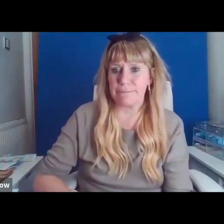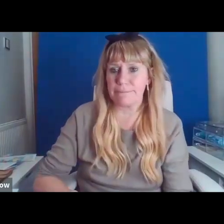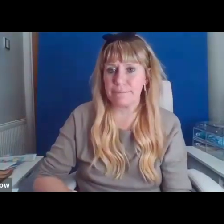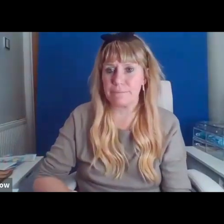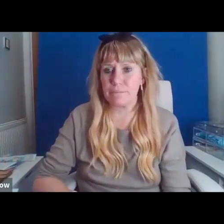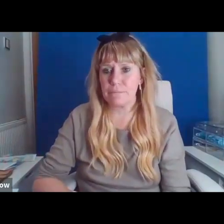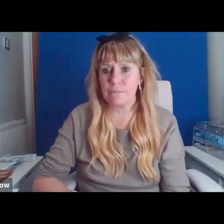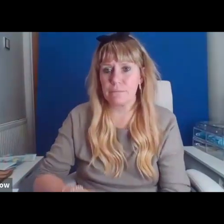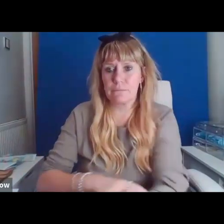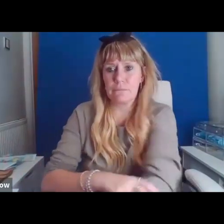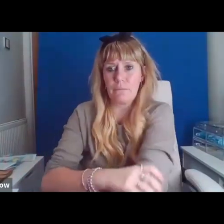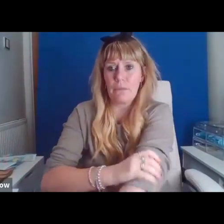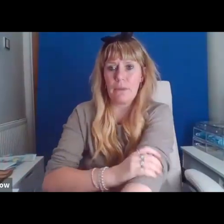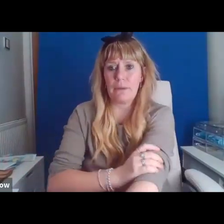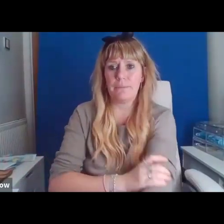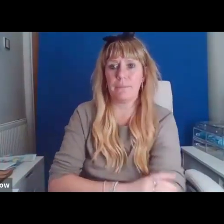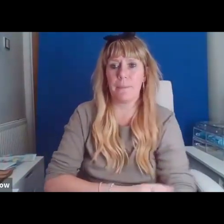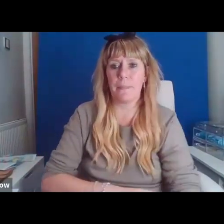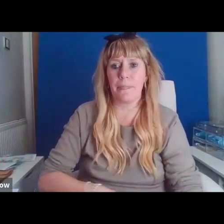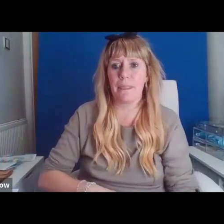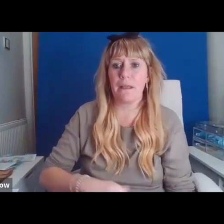Litany with pain all over.